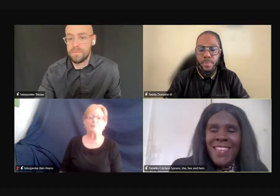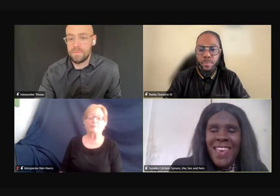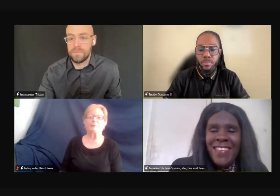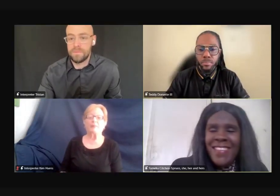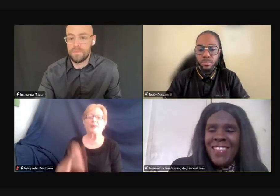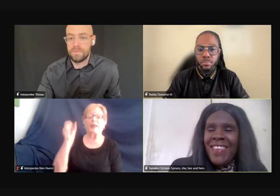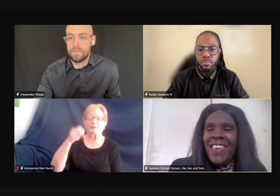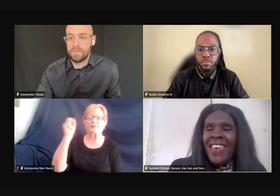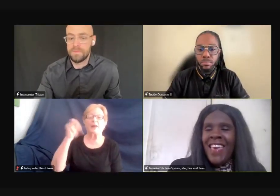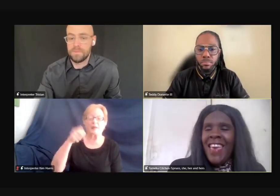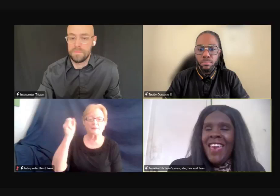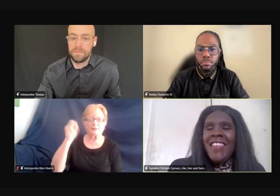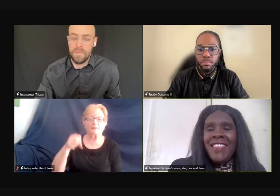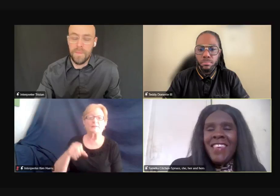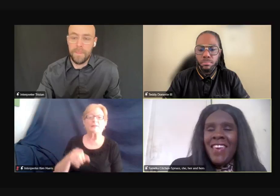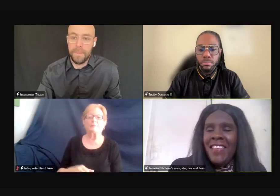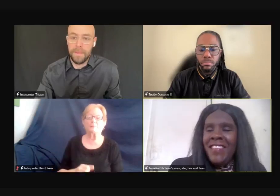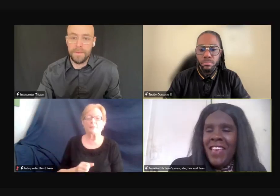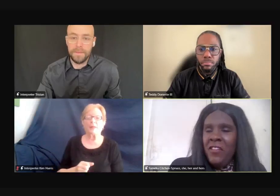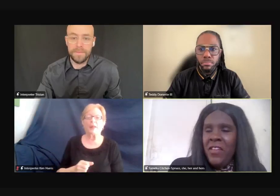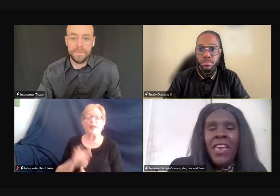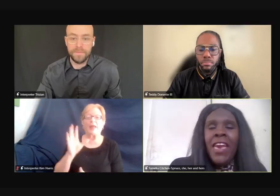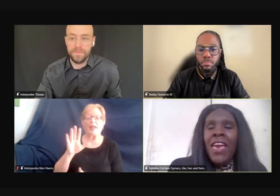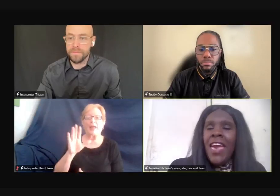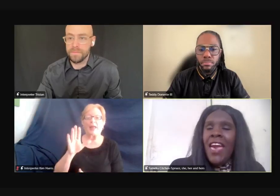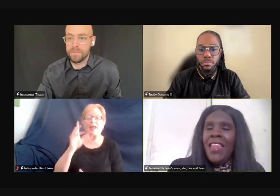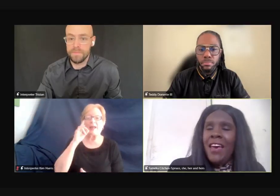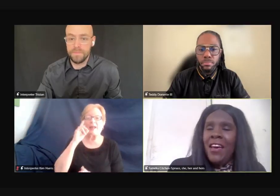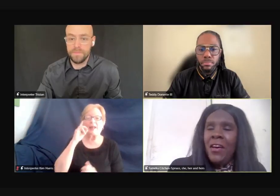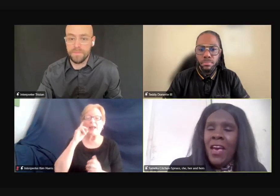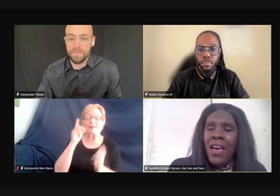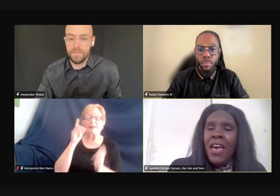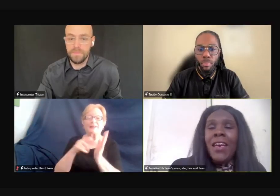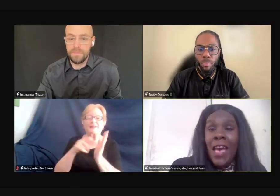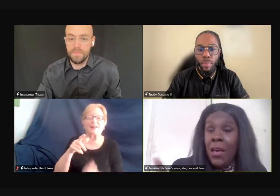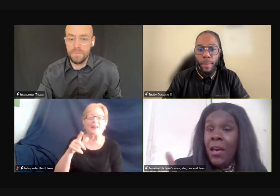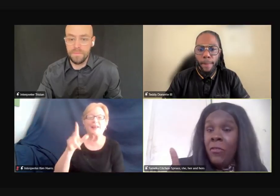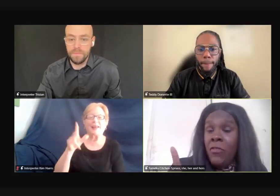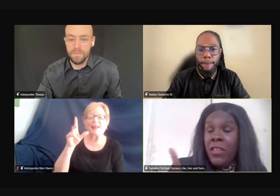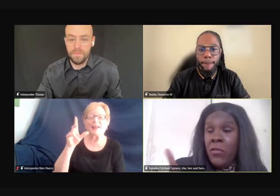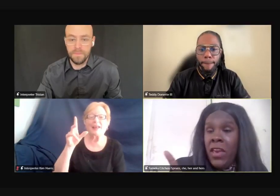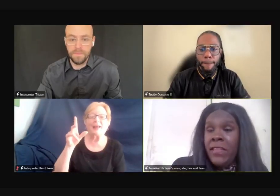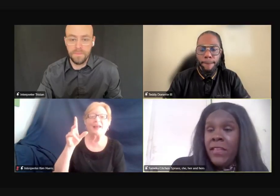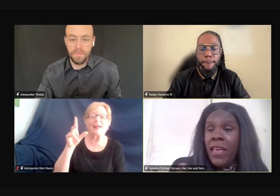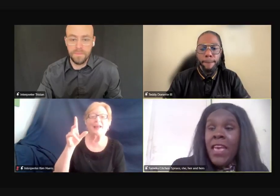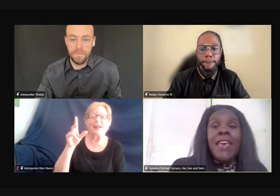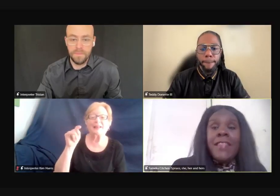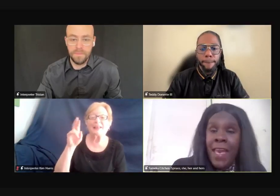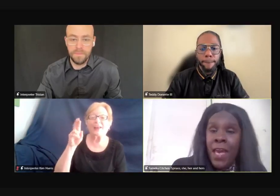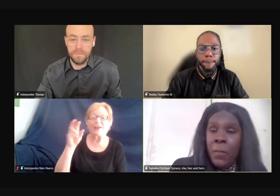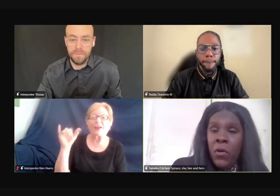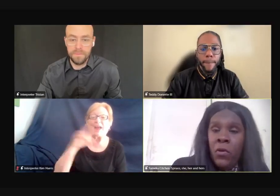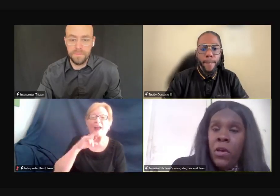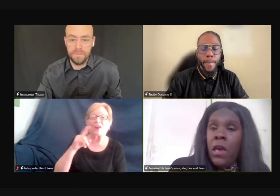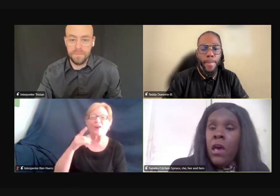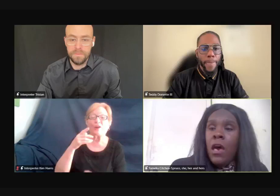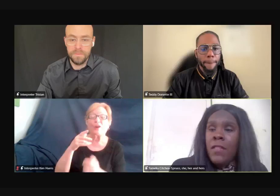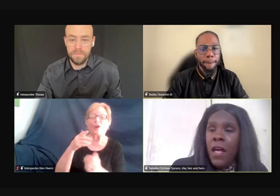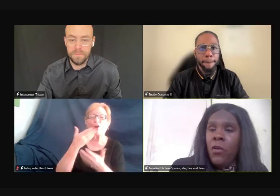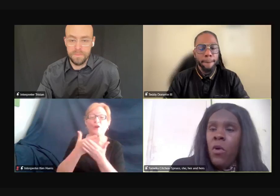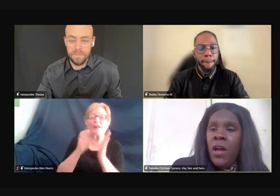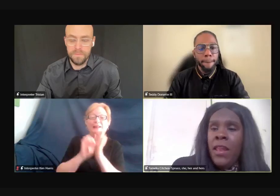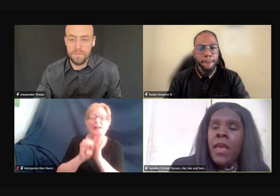Yes, yes. Yes. And I see, uh, Terry had, uh, uh, a really great example.